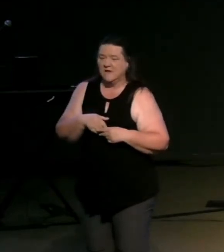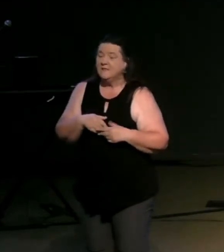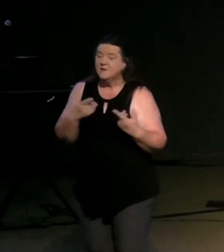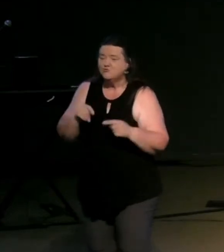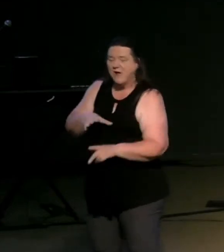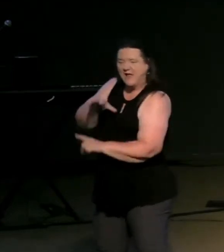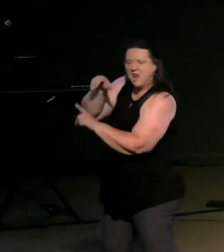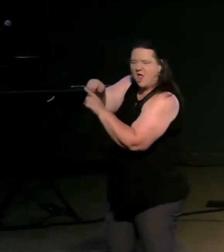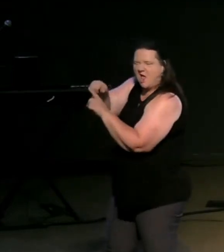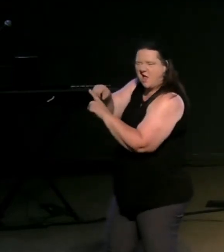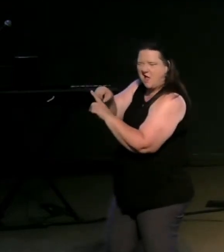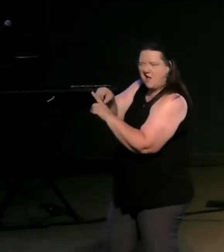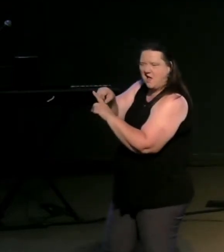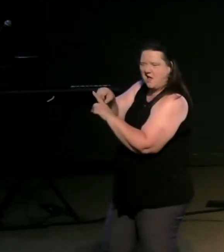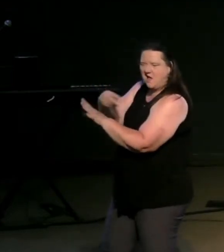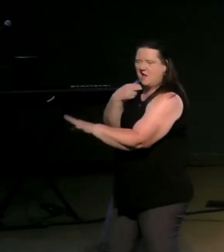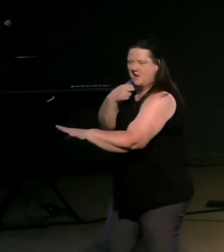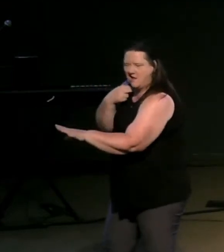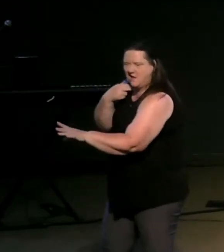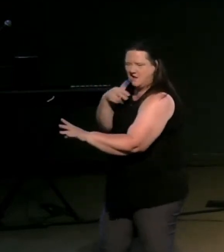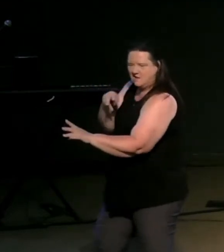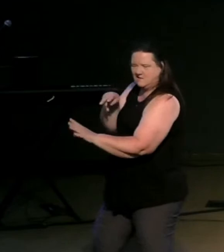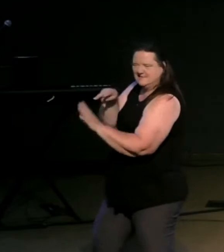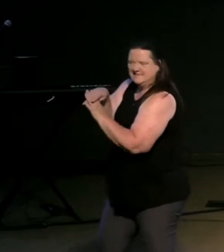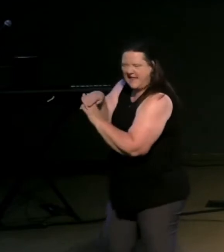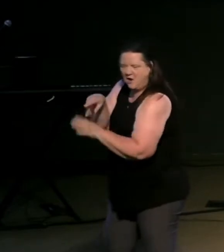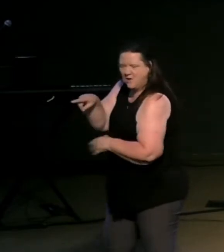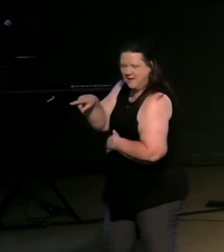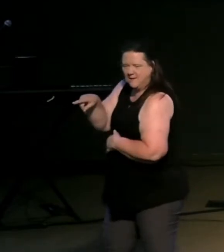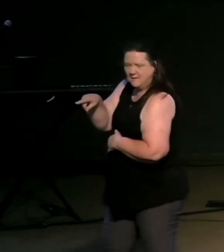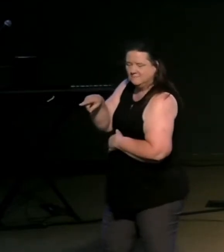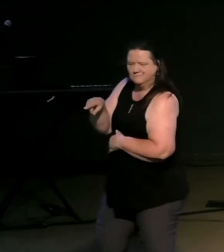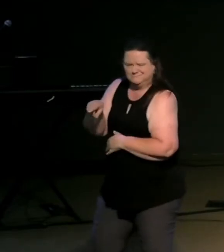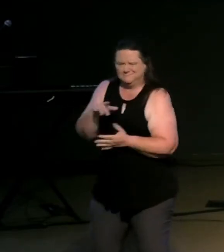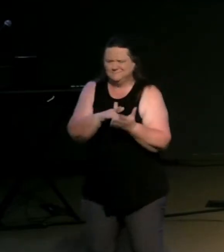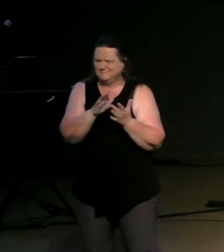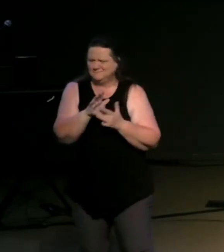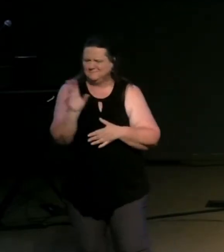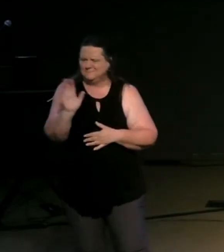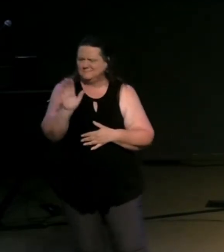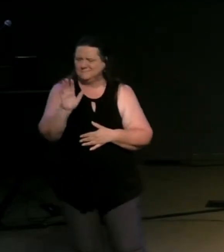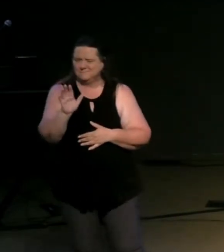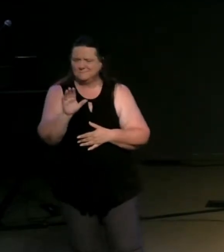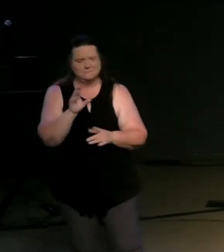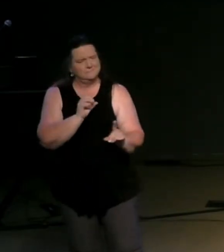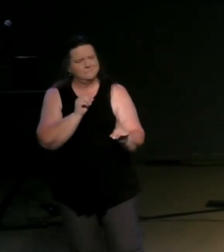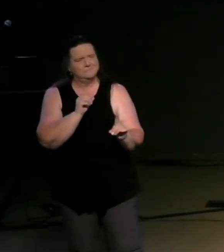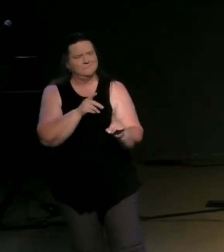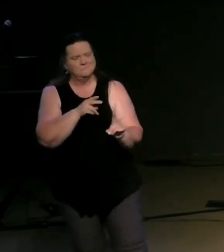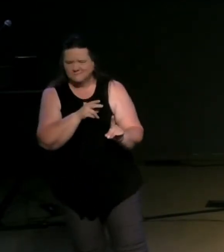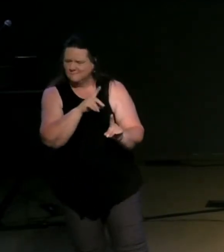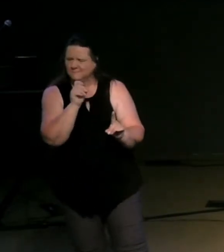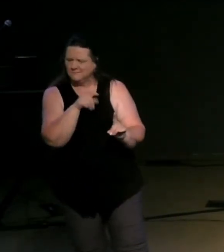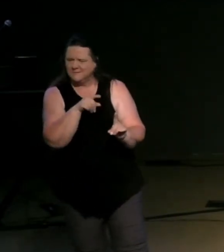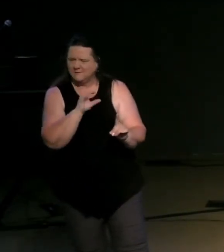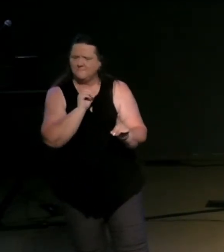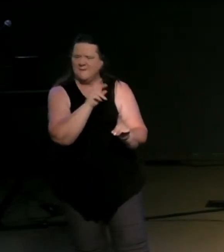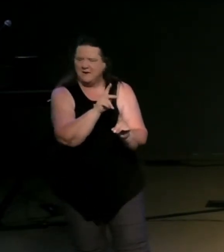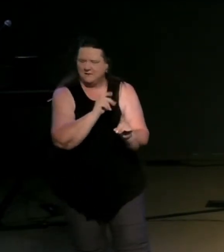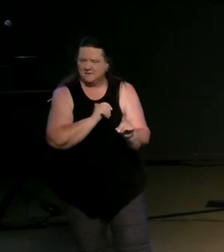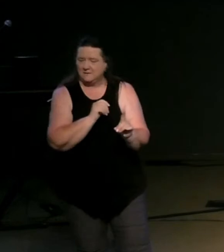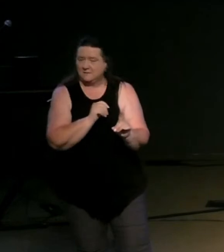of the law are trying to really catch jesus and and and stir the pot up but by jesus's time